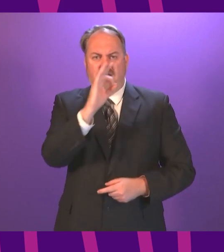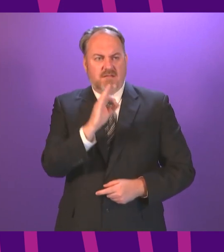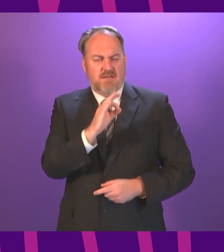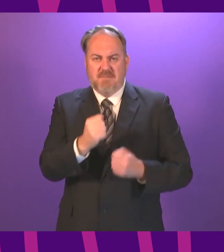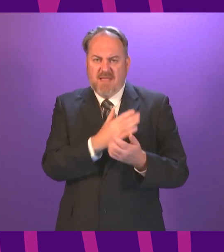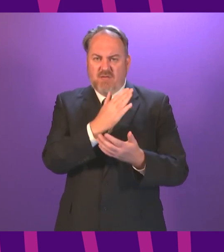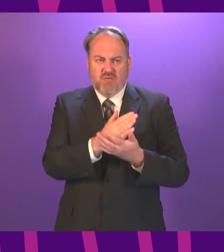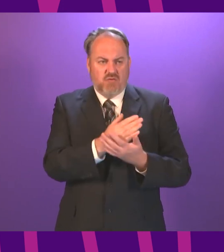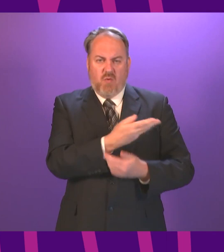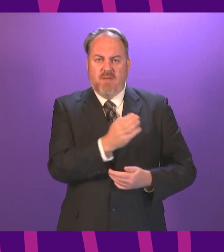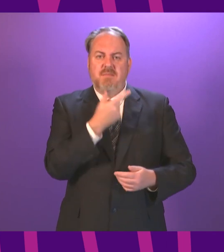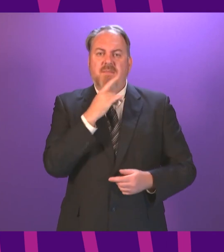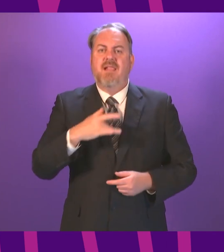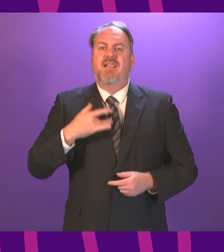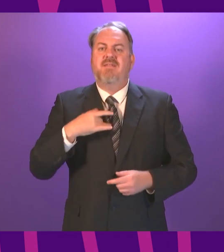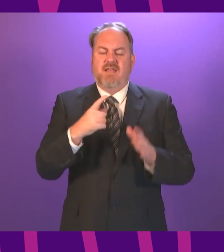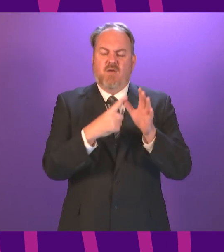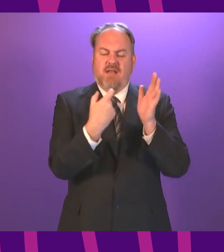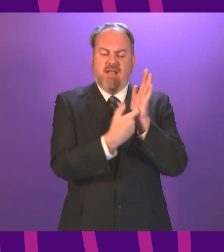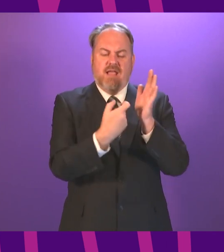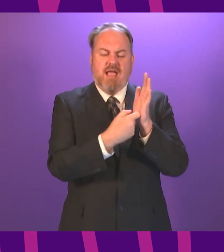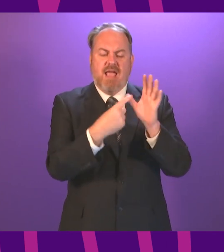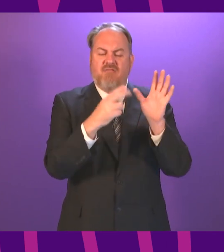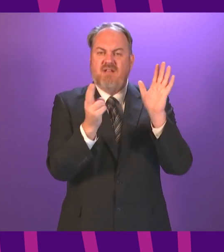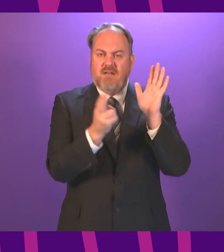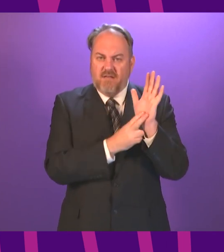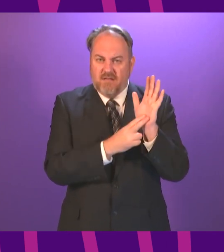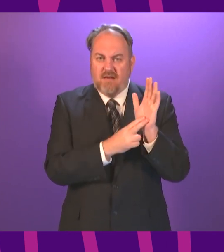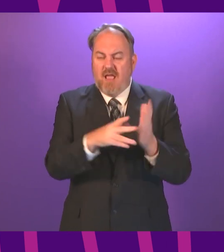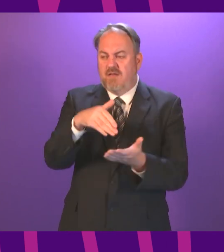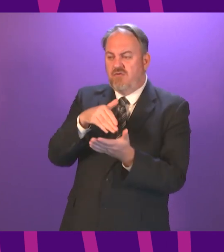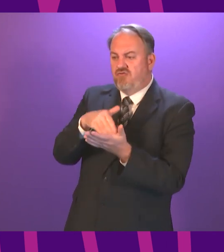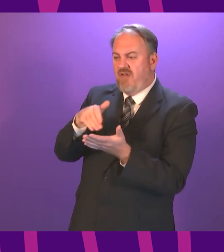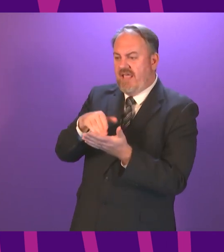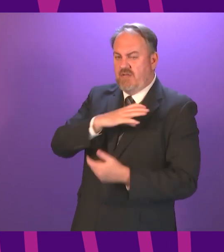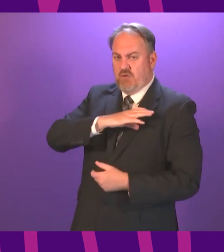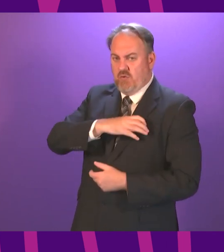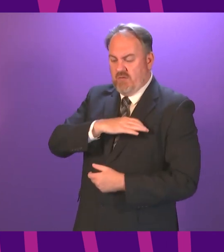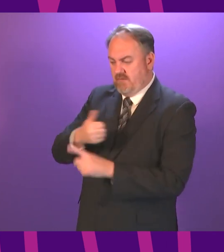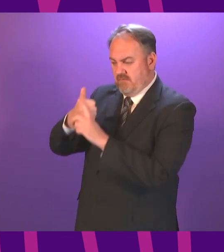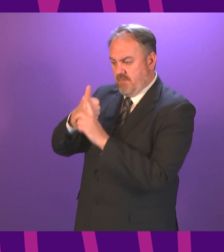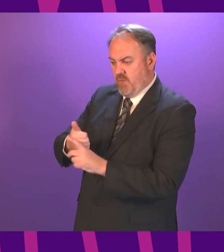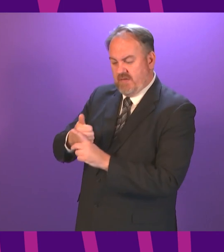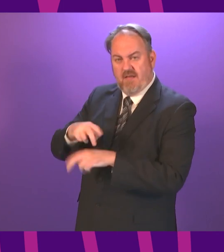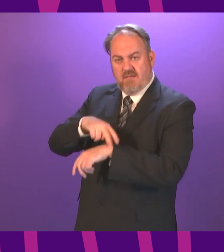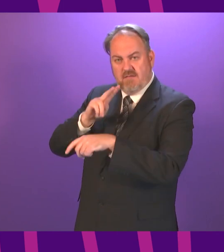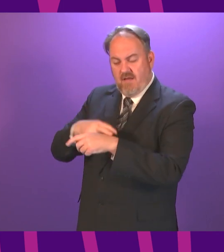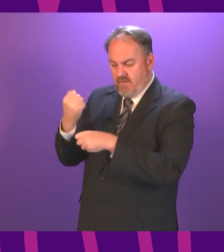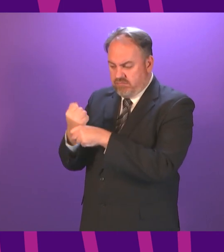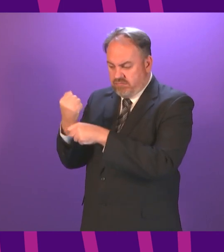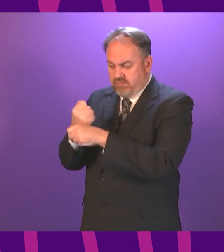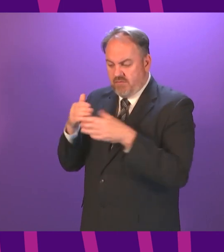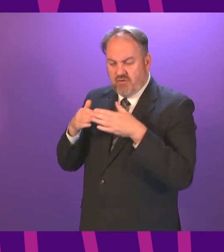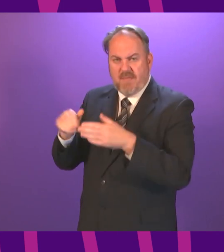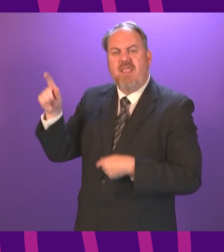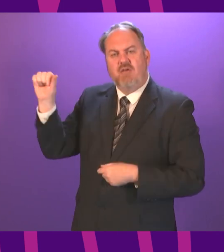islanders on ARIN and indeed the trade unions who represent the CALMAC workforce are involved in decision-making?